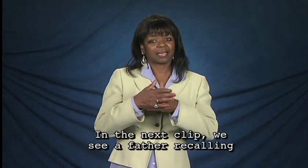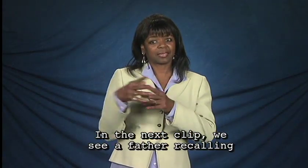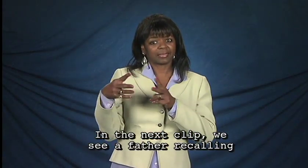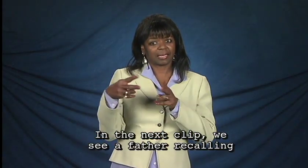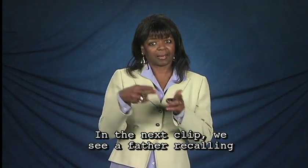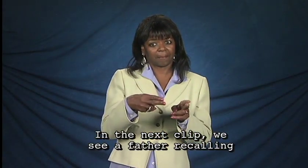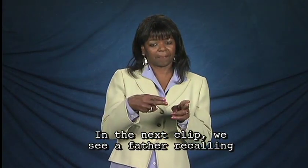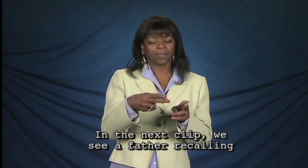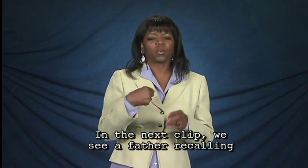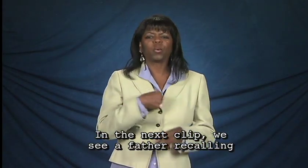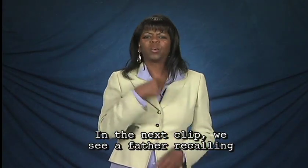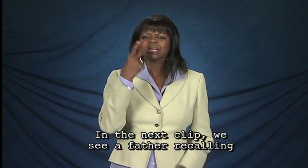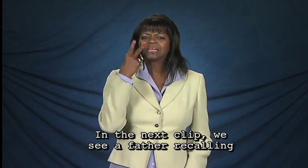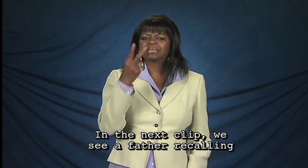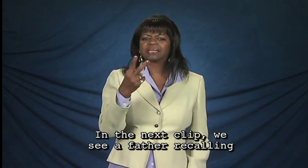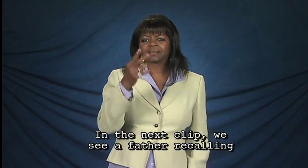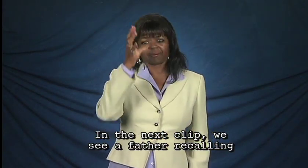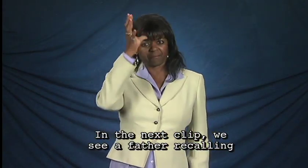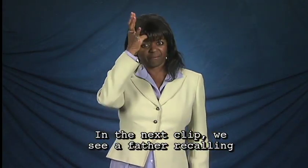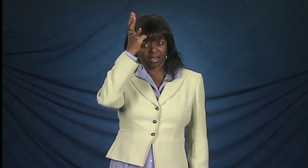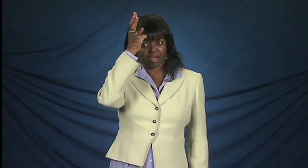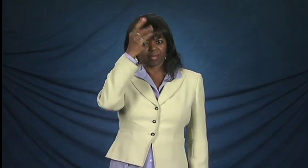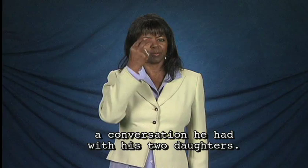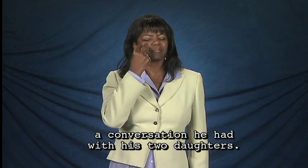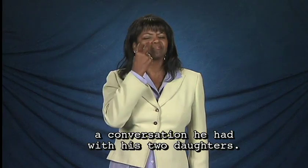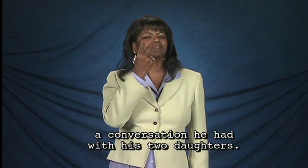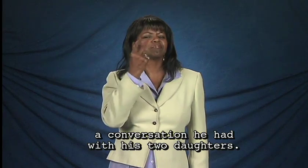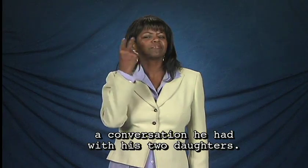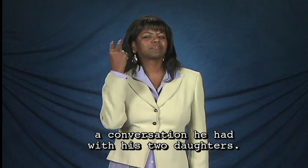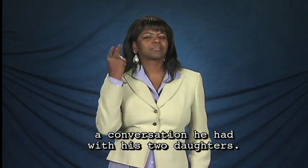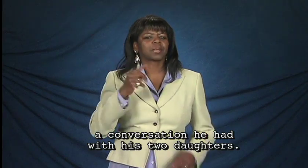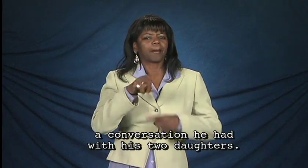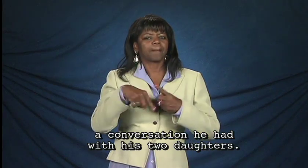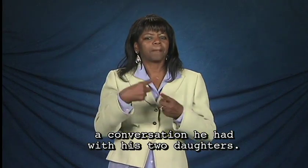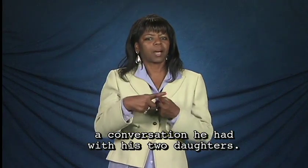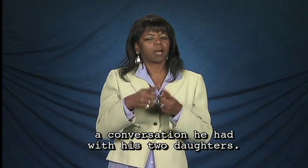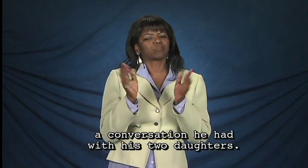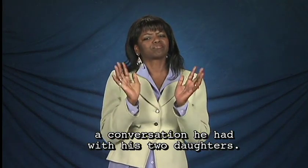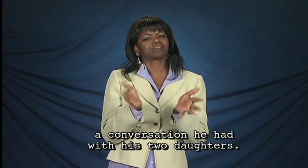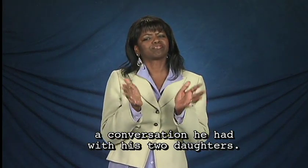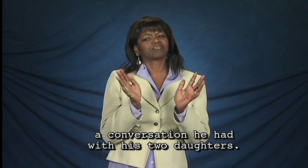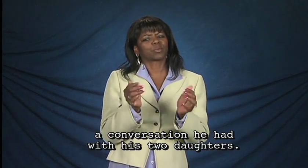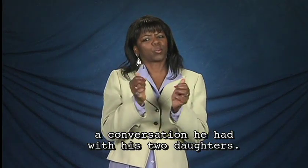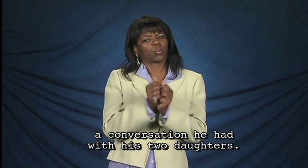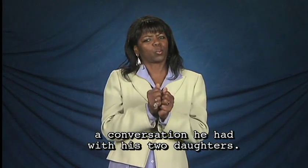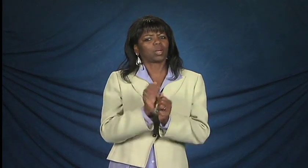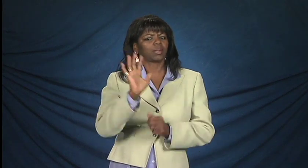In the next clip, we see a father recalling a conversation he had with his two daughters.